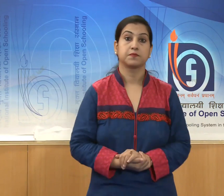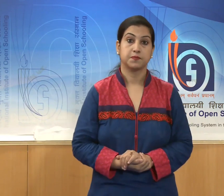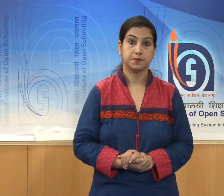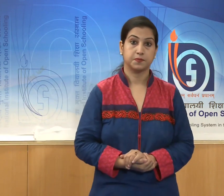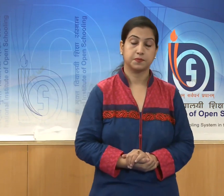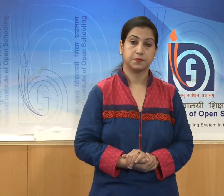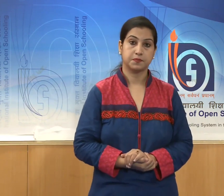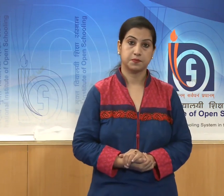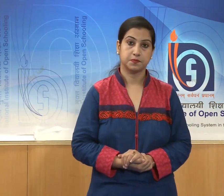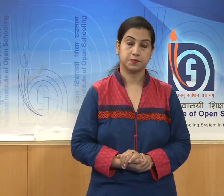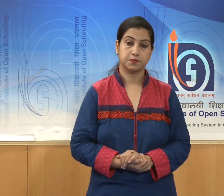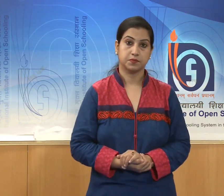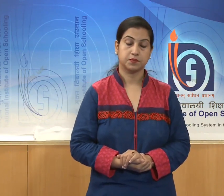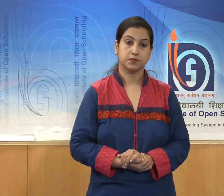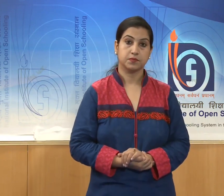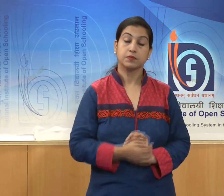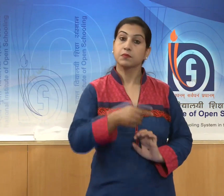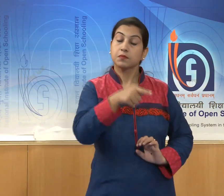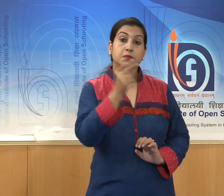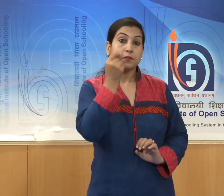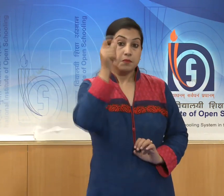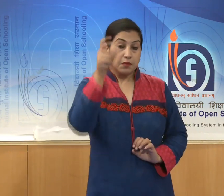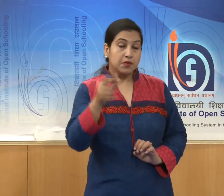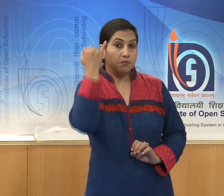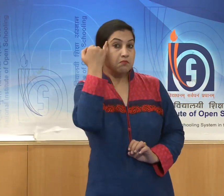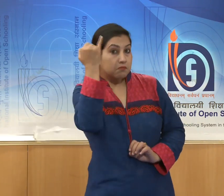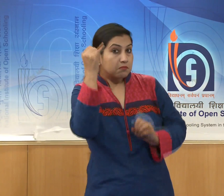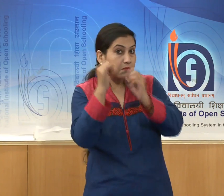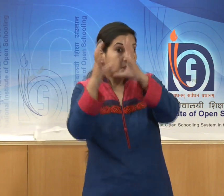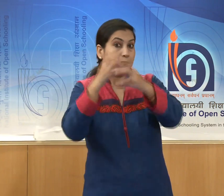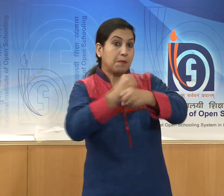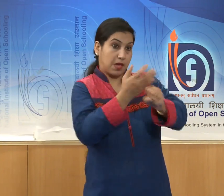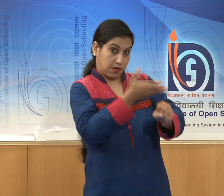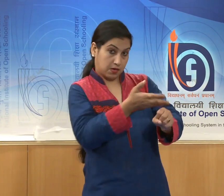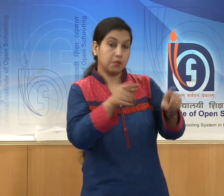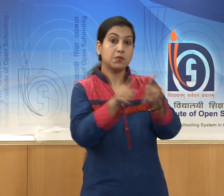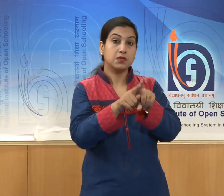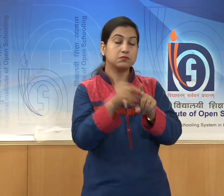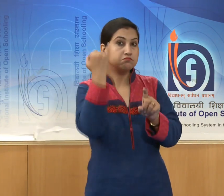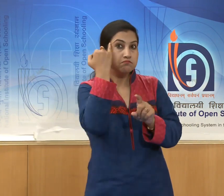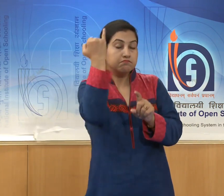The craftsmanship and artistic skill,